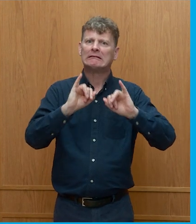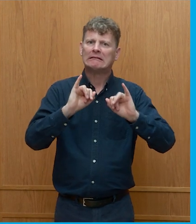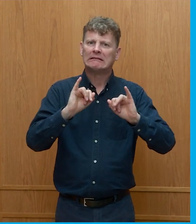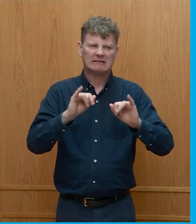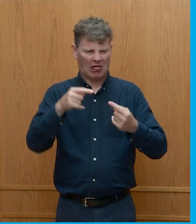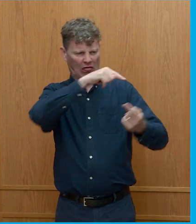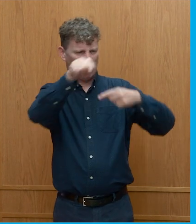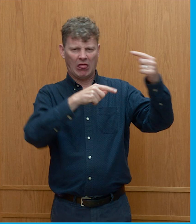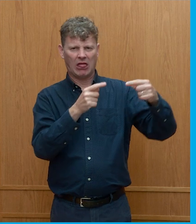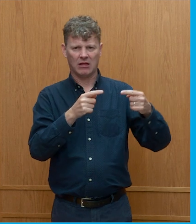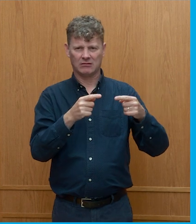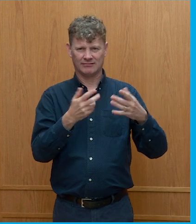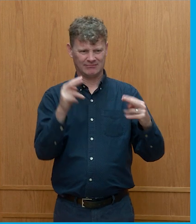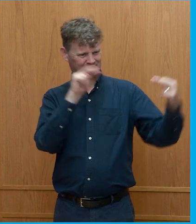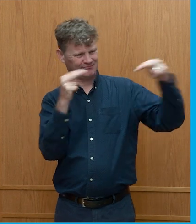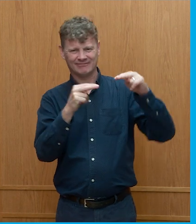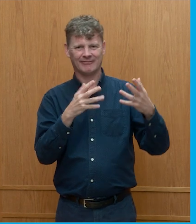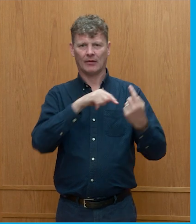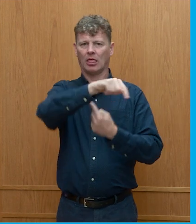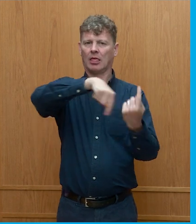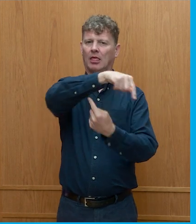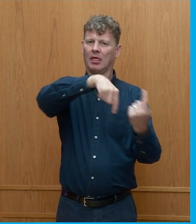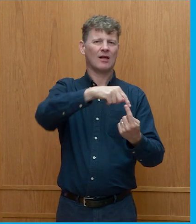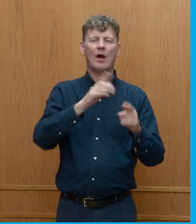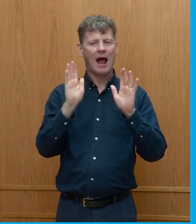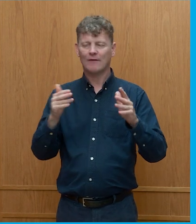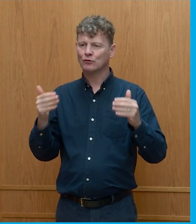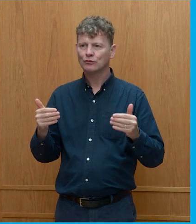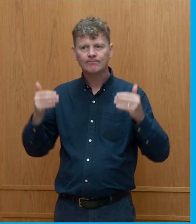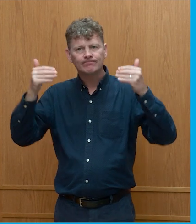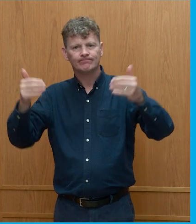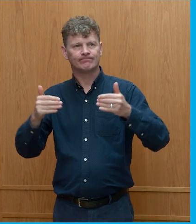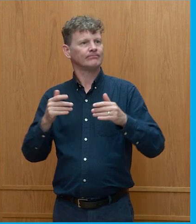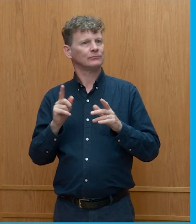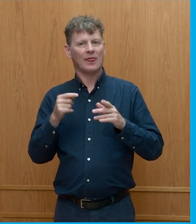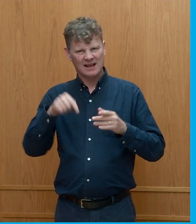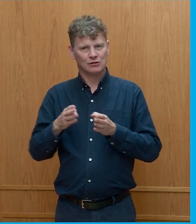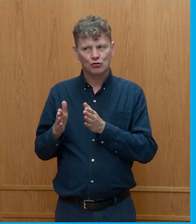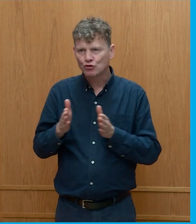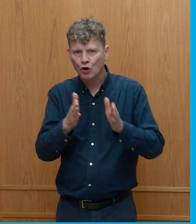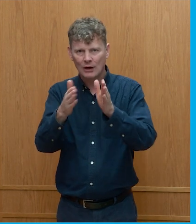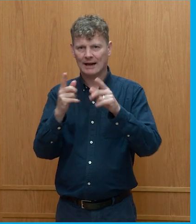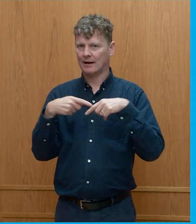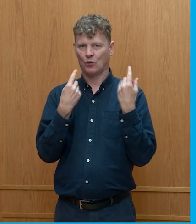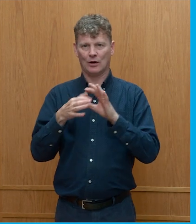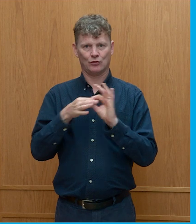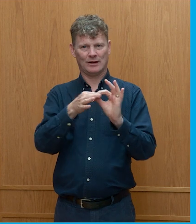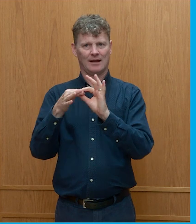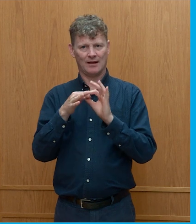starting to question the science, and you don't really go anywhere. You've got to move to the next stage. You know, this is a journey that we're on, so what's the next